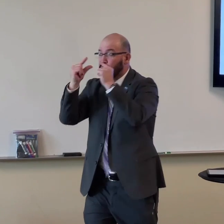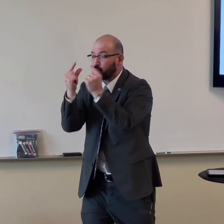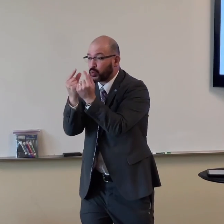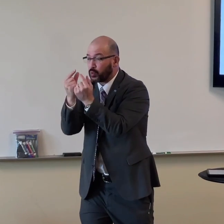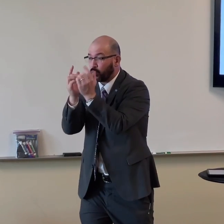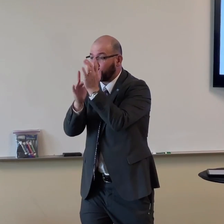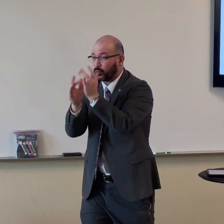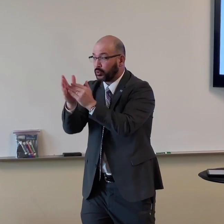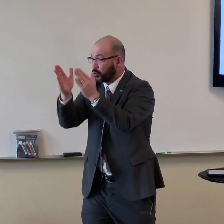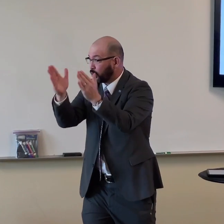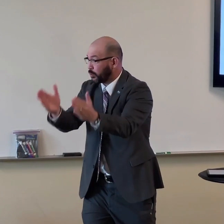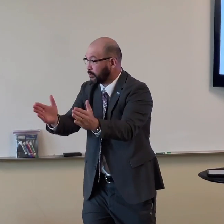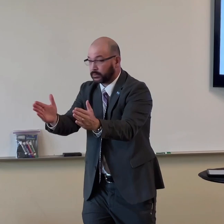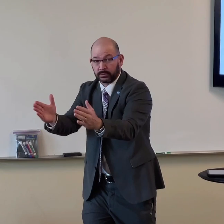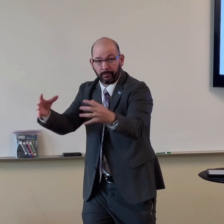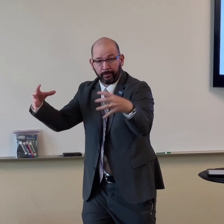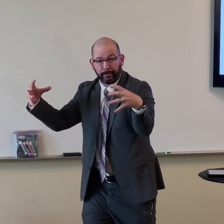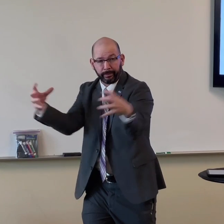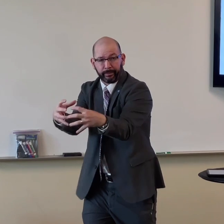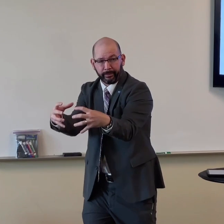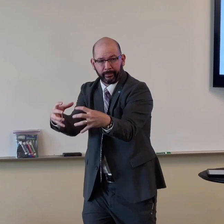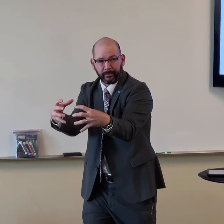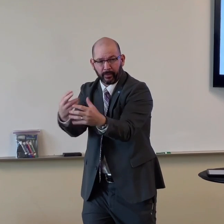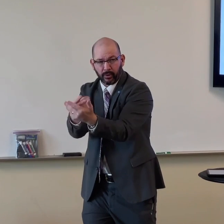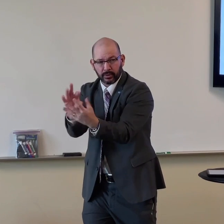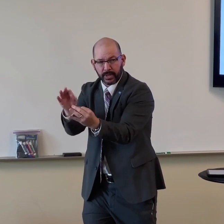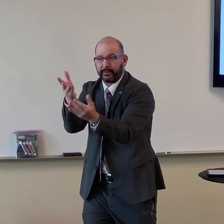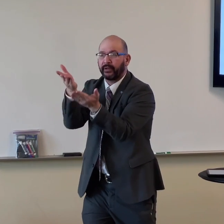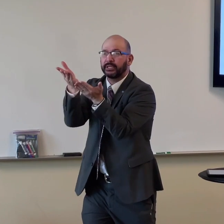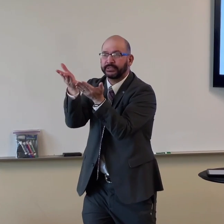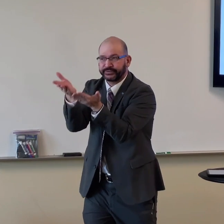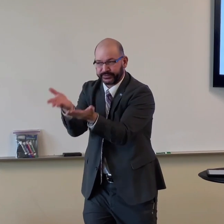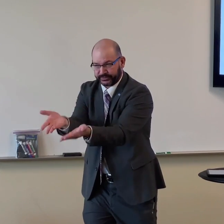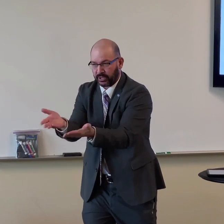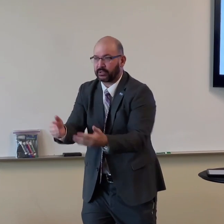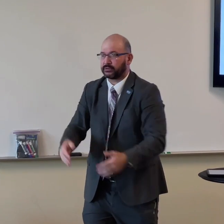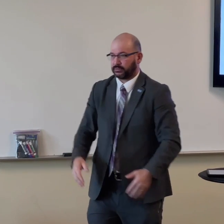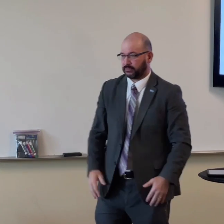as a group of Christians the Holy Spirit is there also